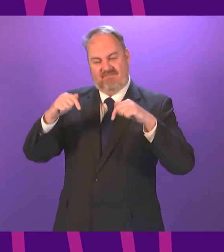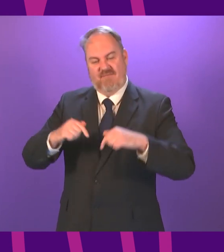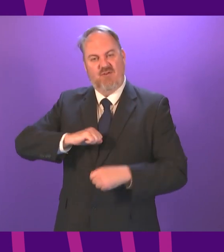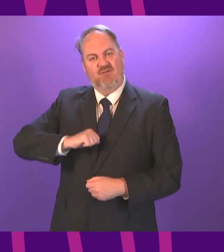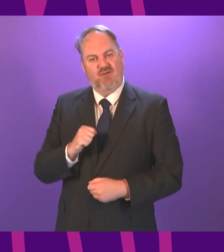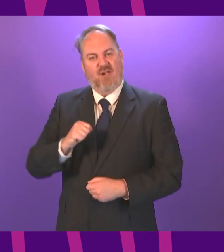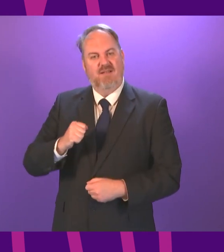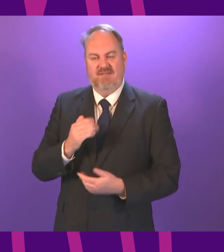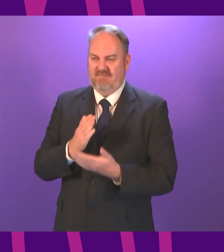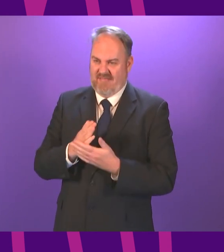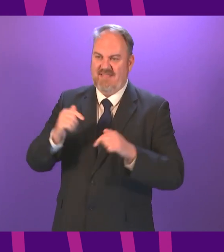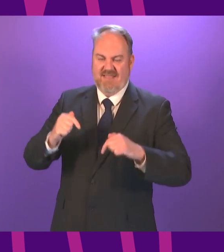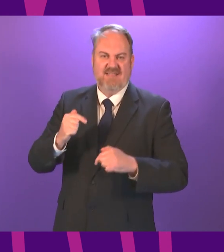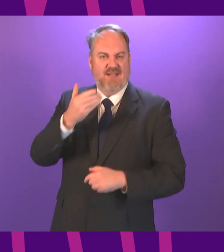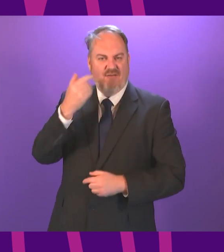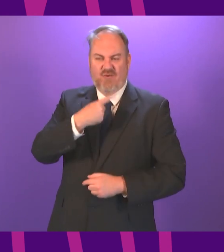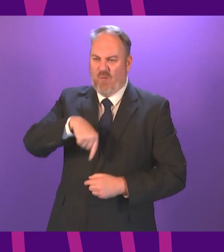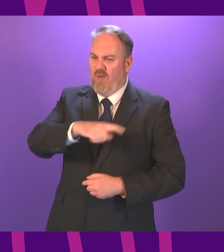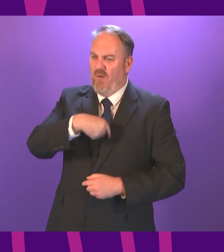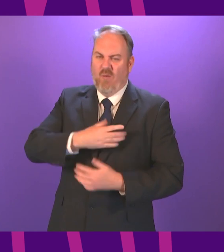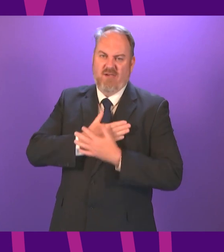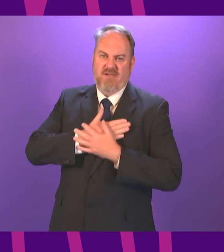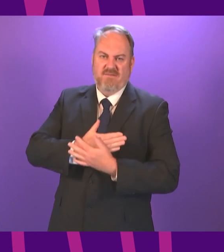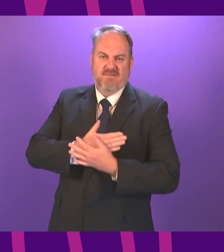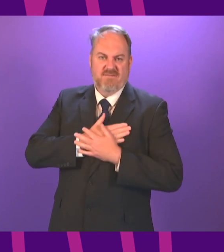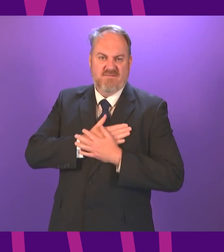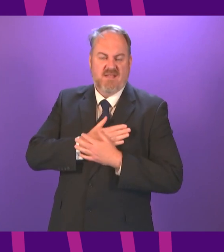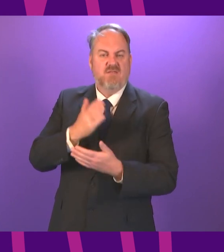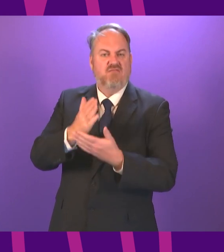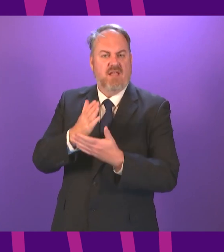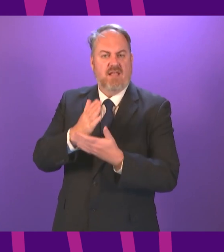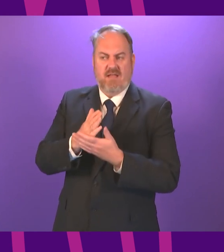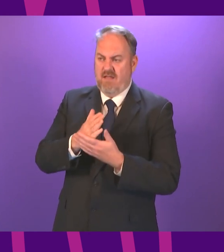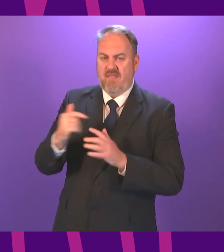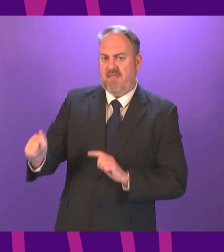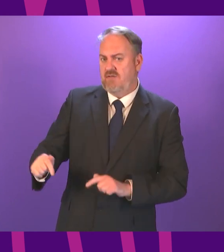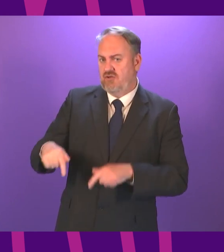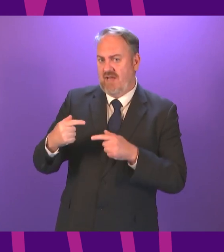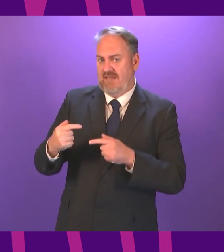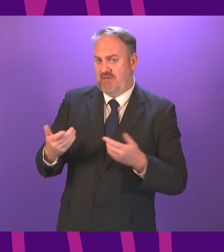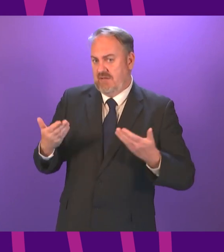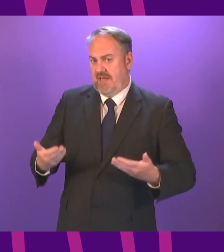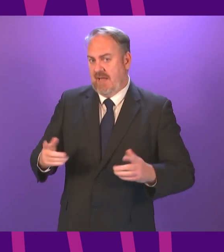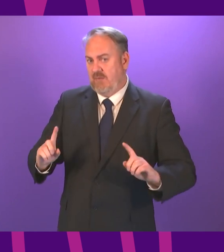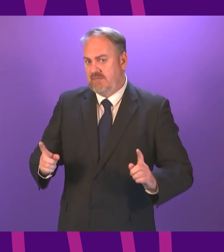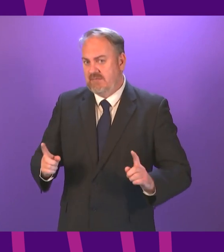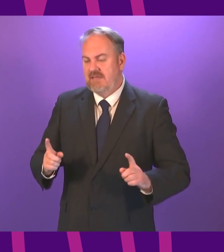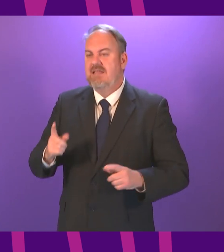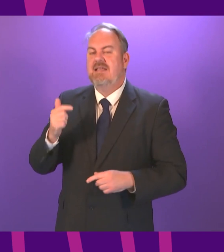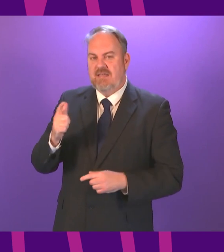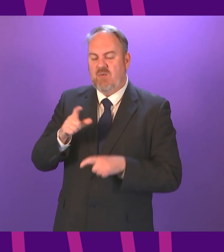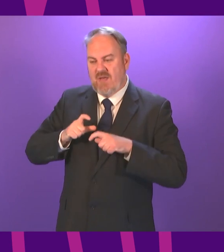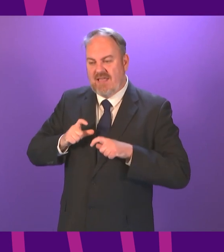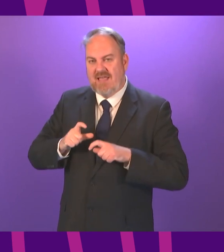been a sense of hope and optimism in recent months, and I think the important challenge for this Parliament is to make sure we build on that sense of hope and